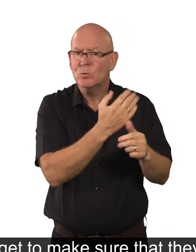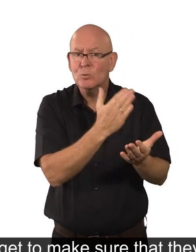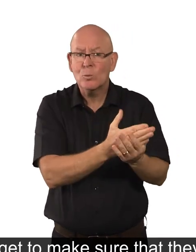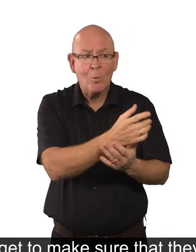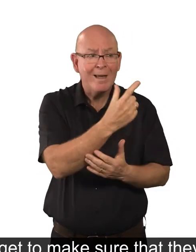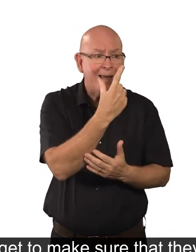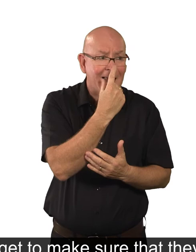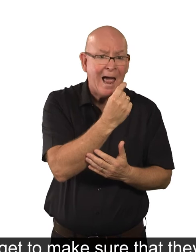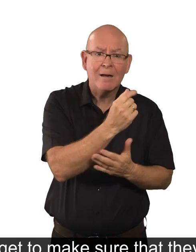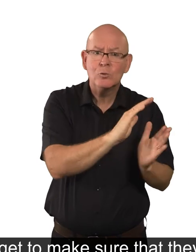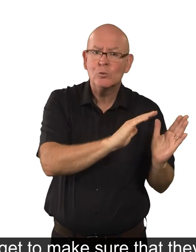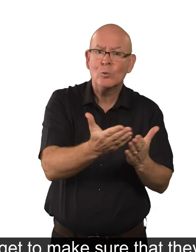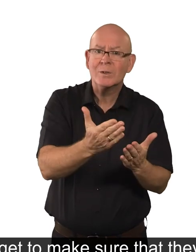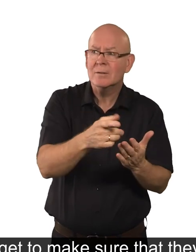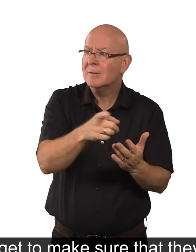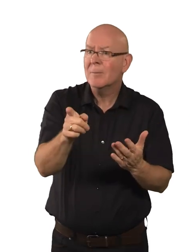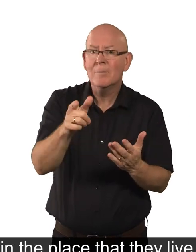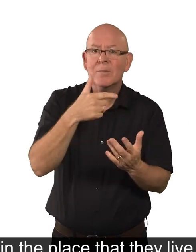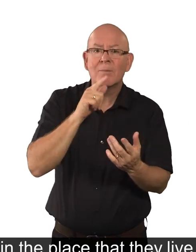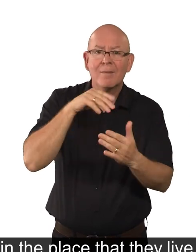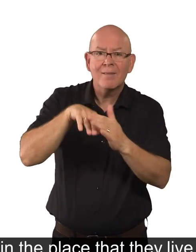provide services to people in the place that they live.